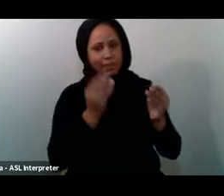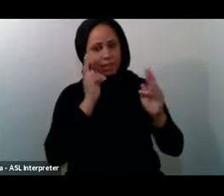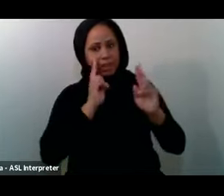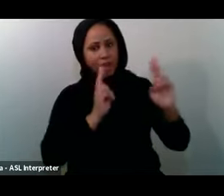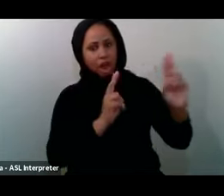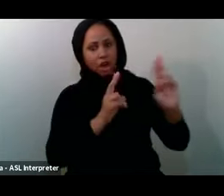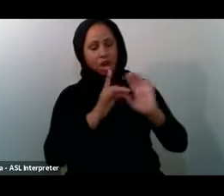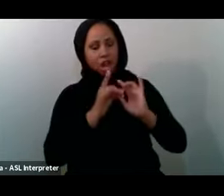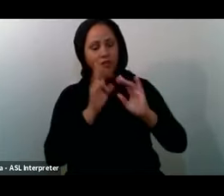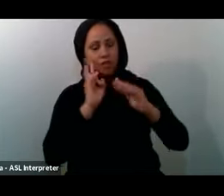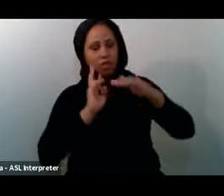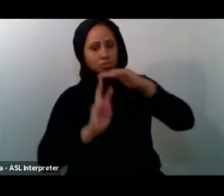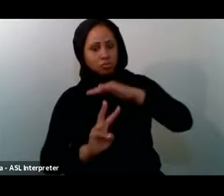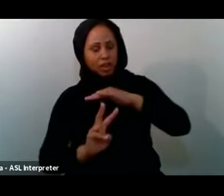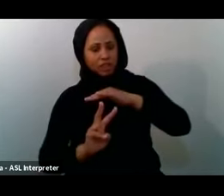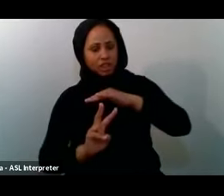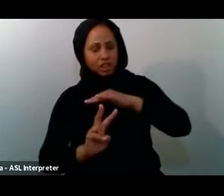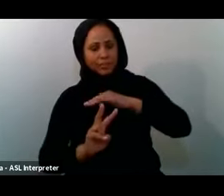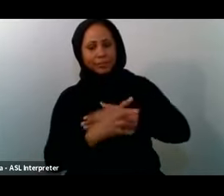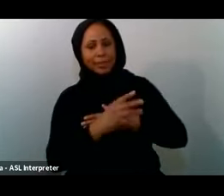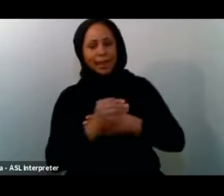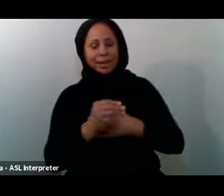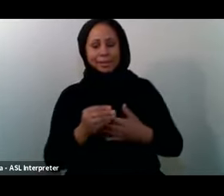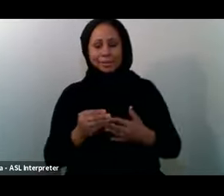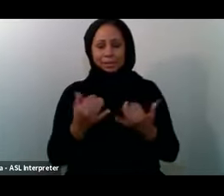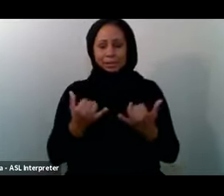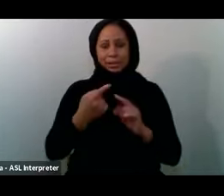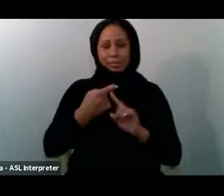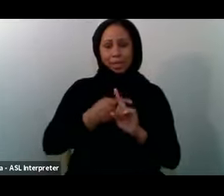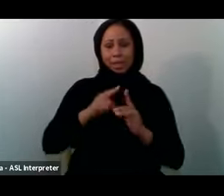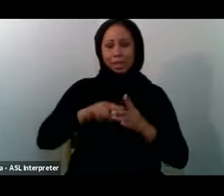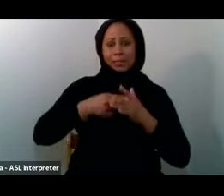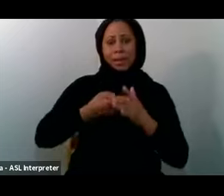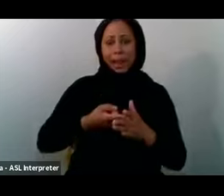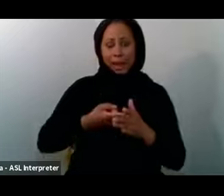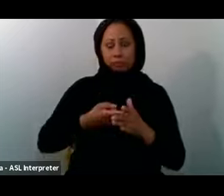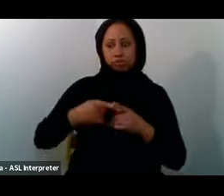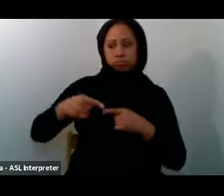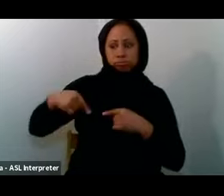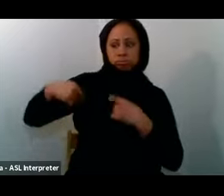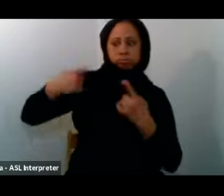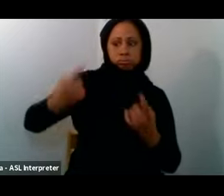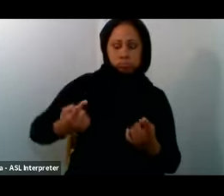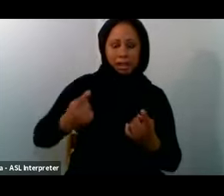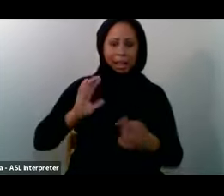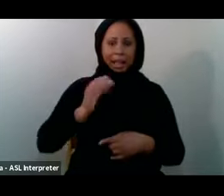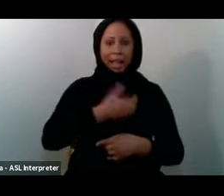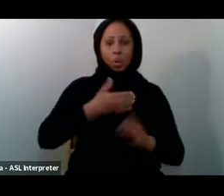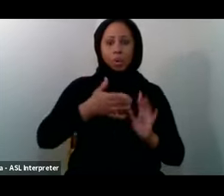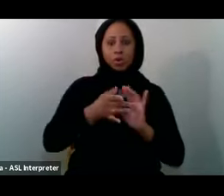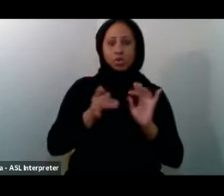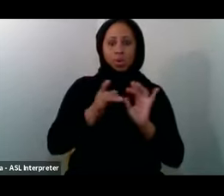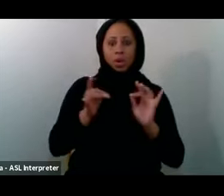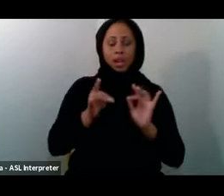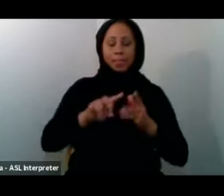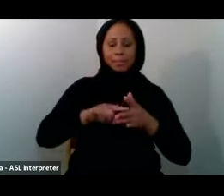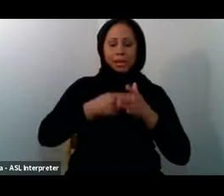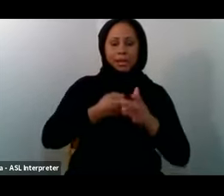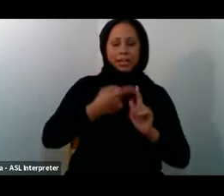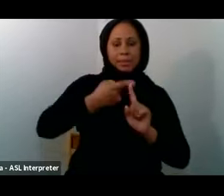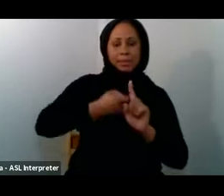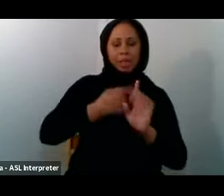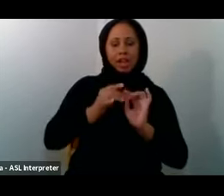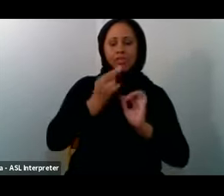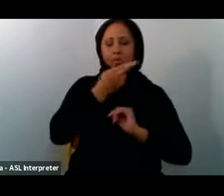is where it all began for us This is where our story begins The month of Ramadan With the revelation of the Qur'an